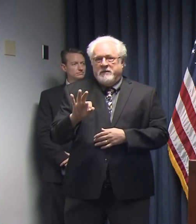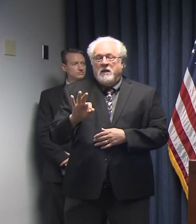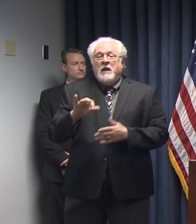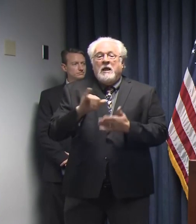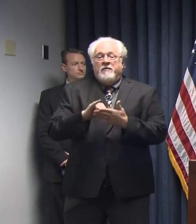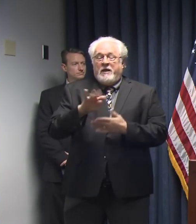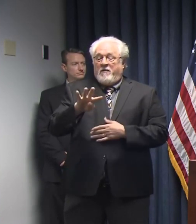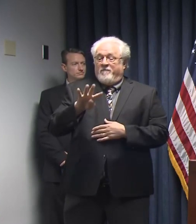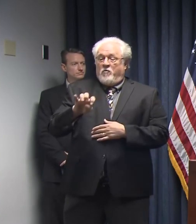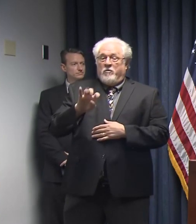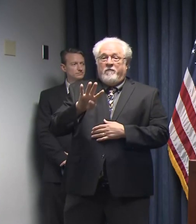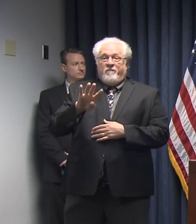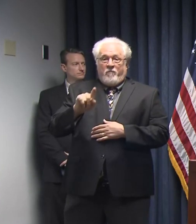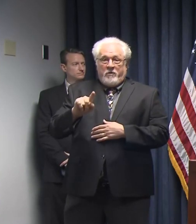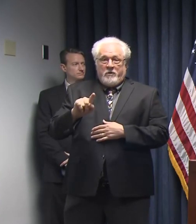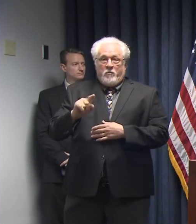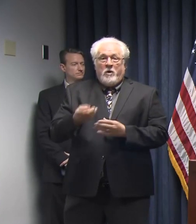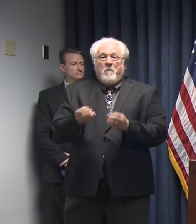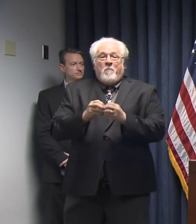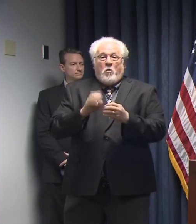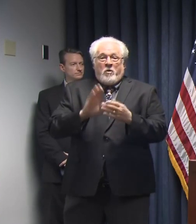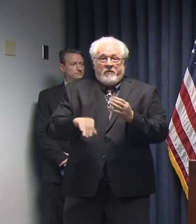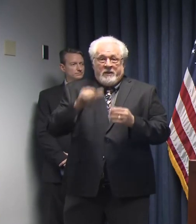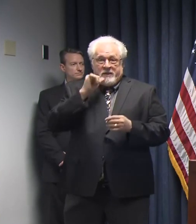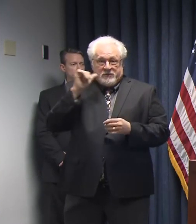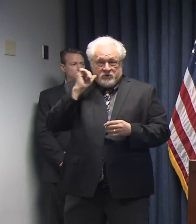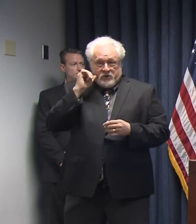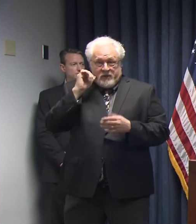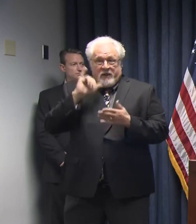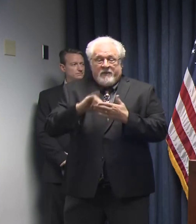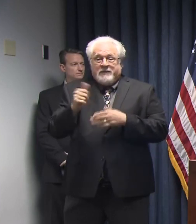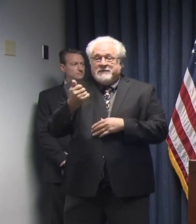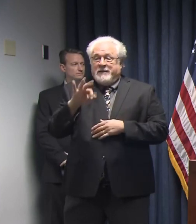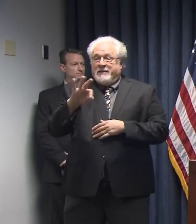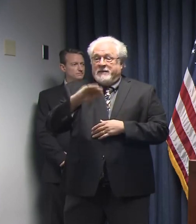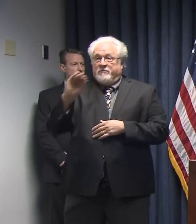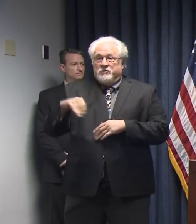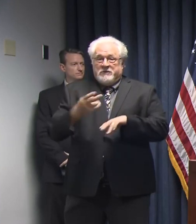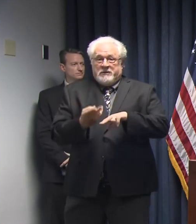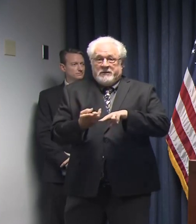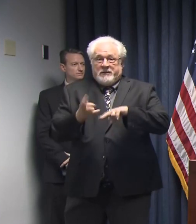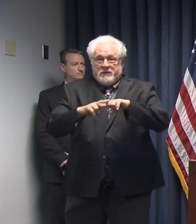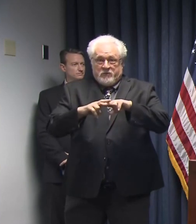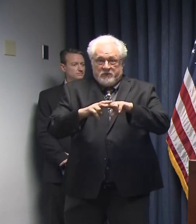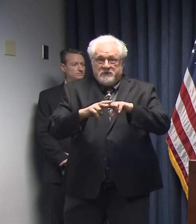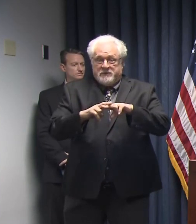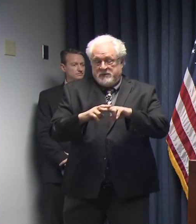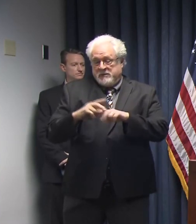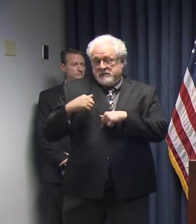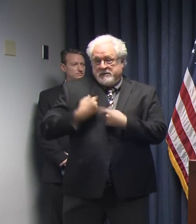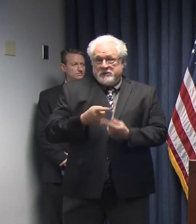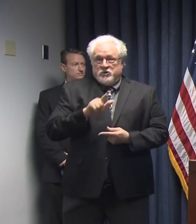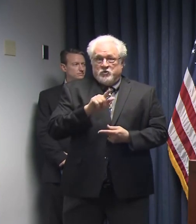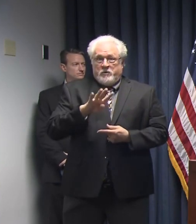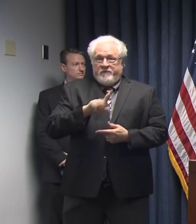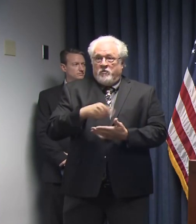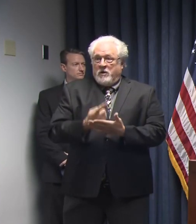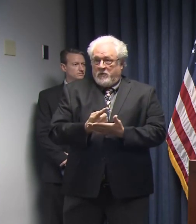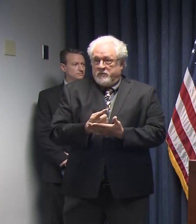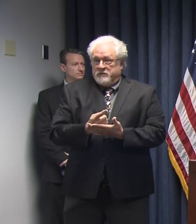that is 441 cases more than yesterday. That is a 19 percent increase in the last 24 hours.